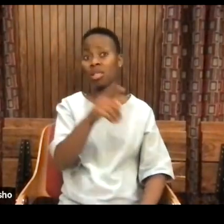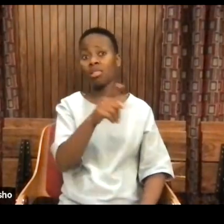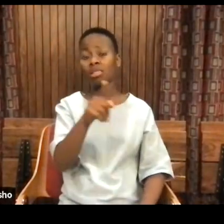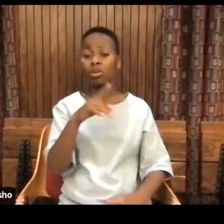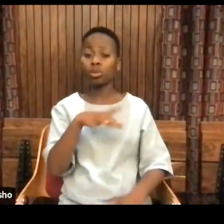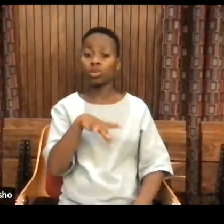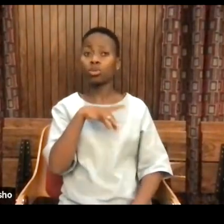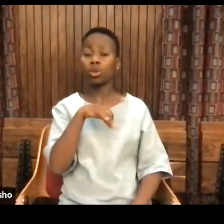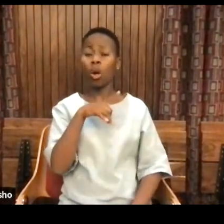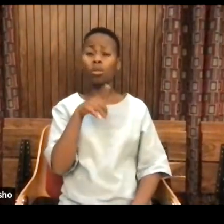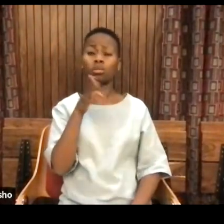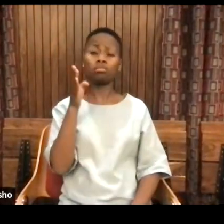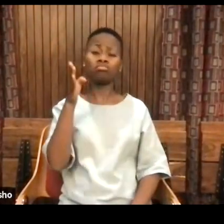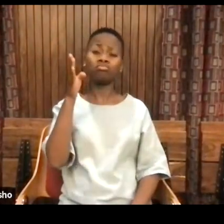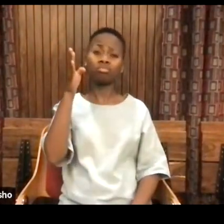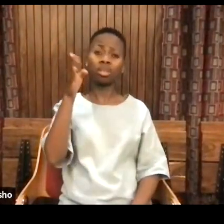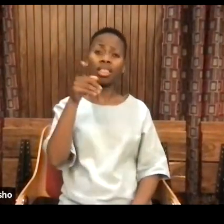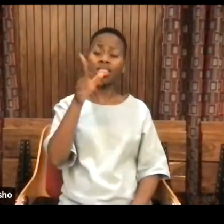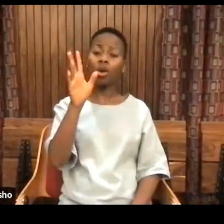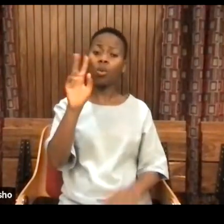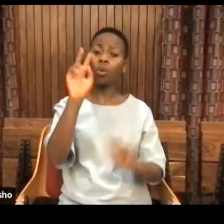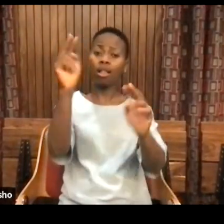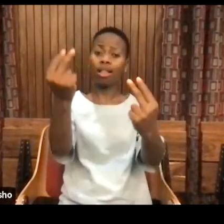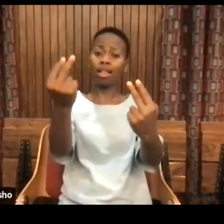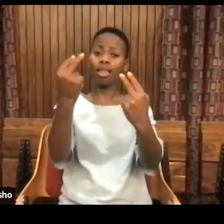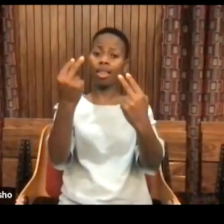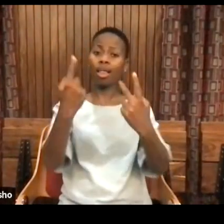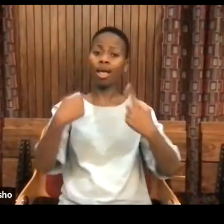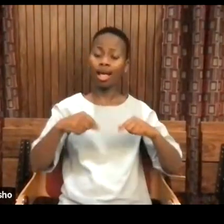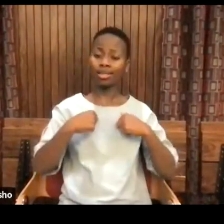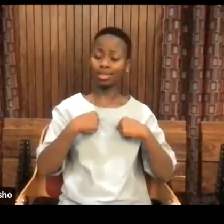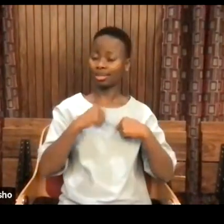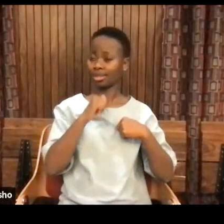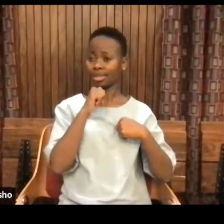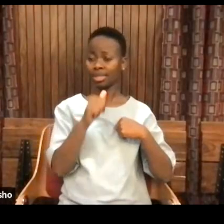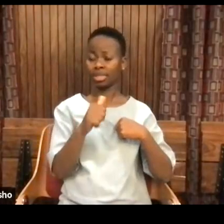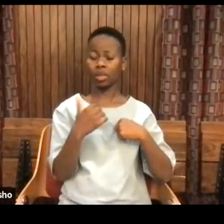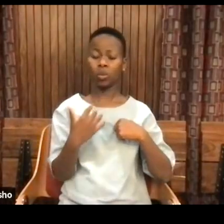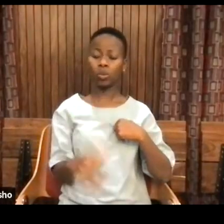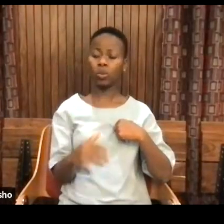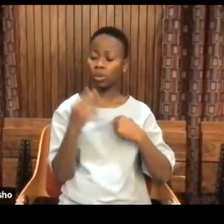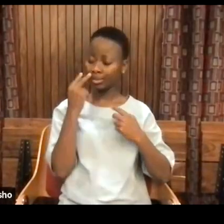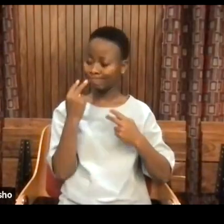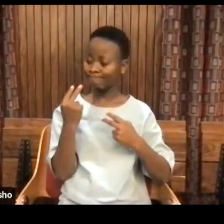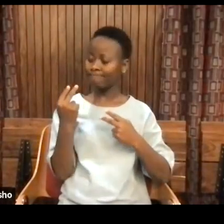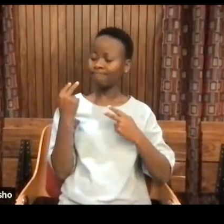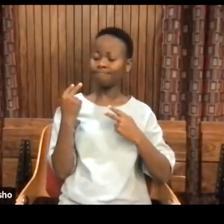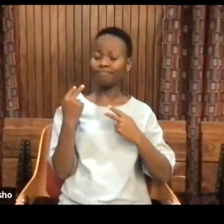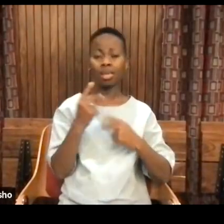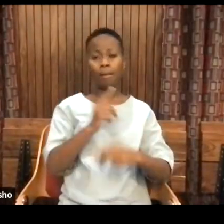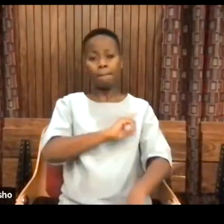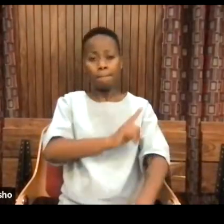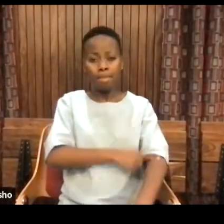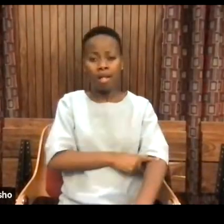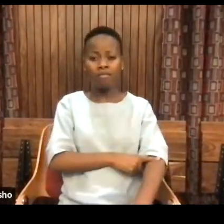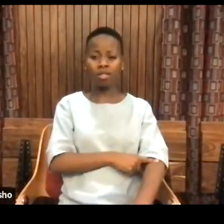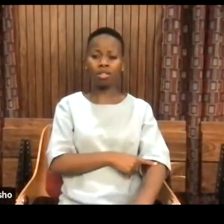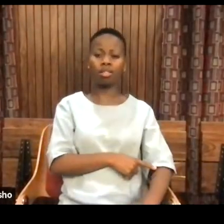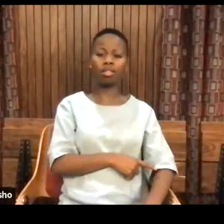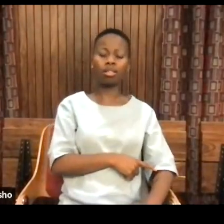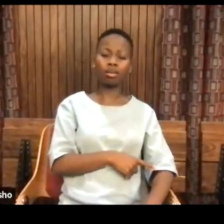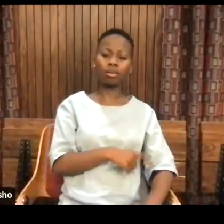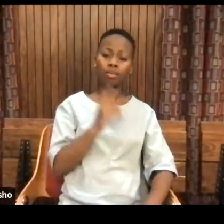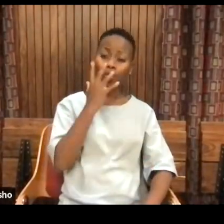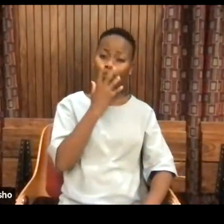will look back at us and say those powerful, beautiful words.